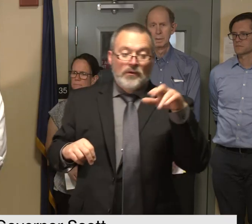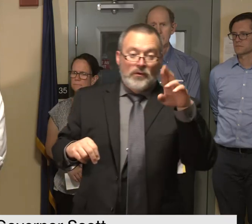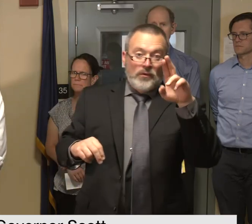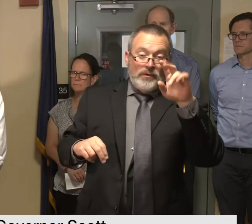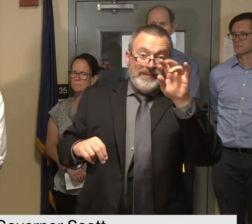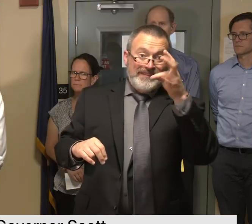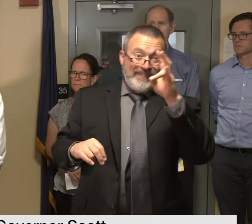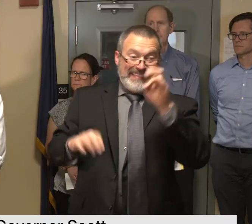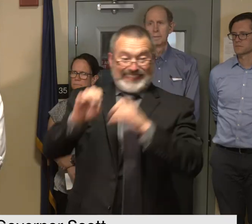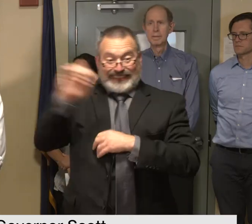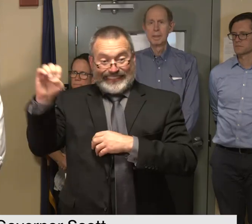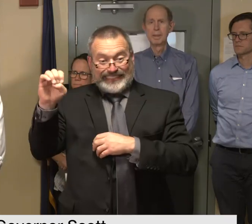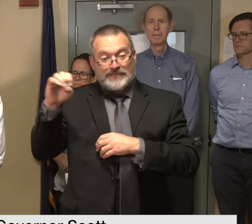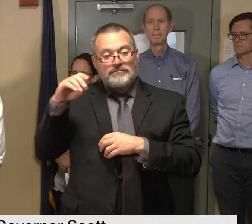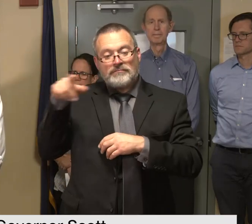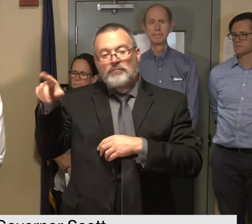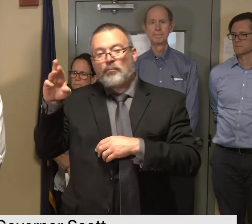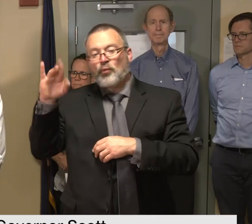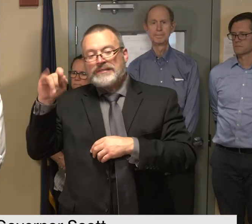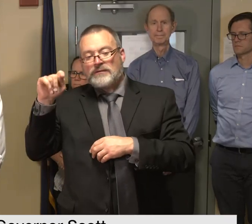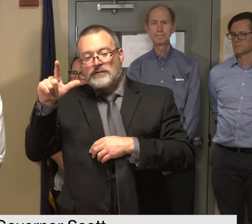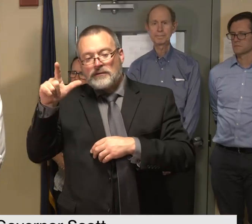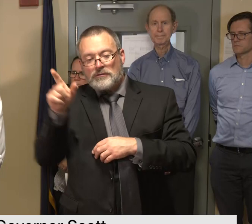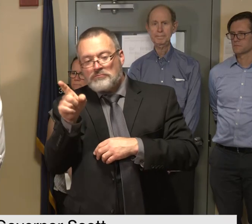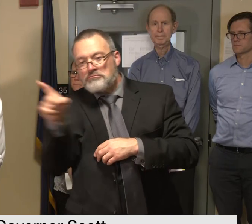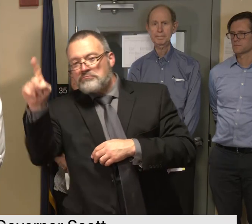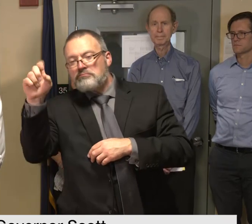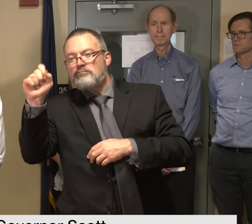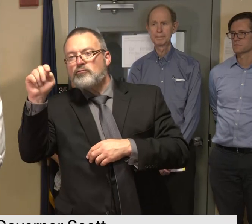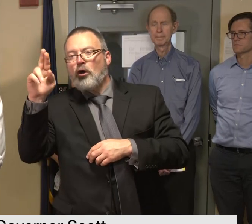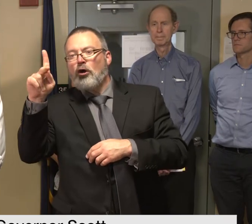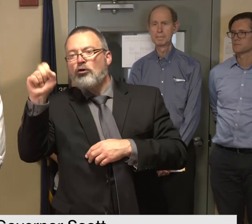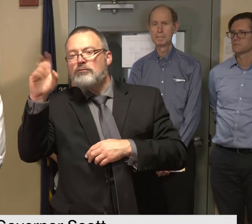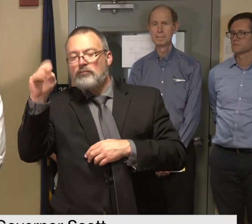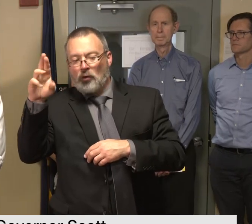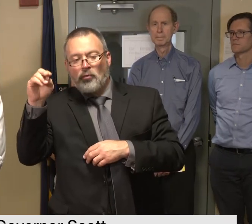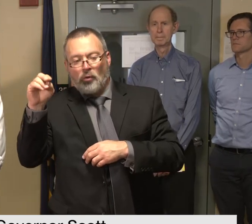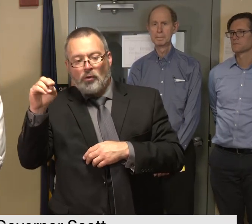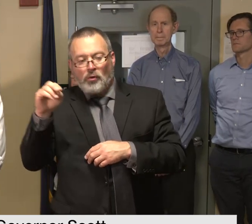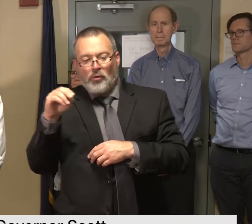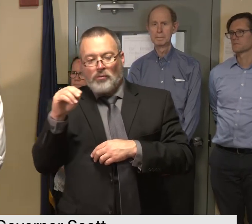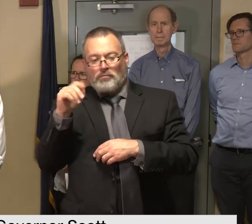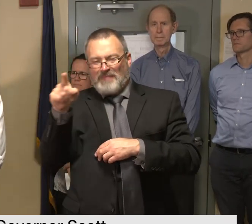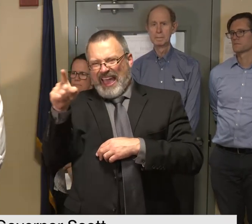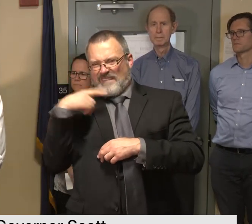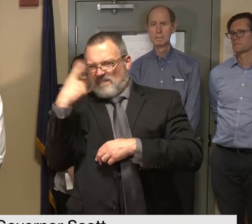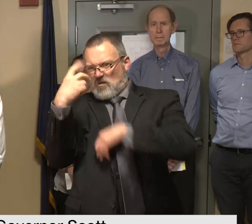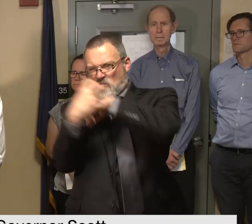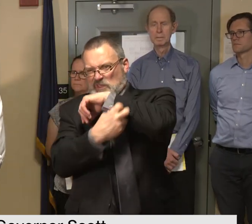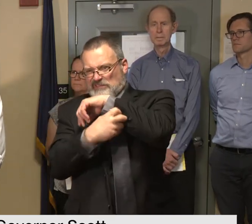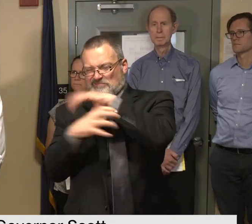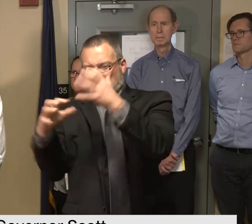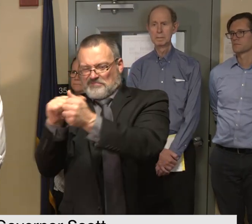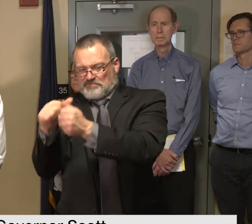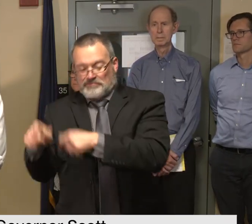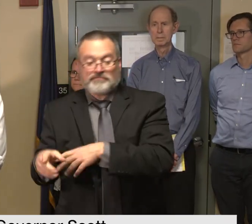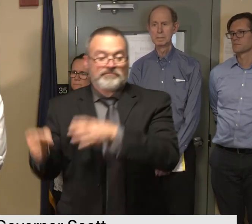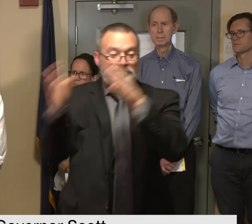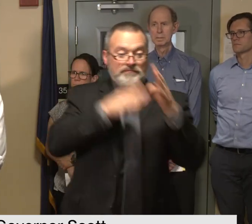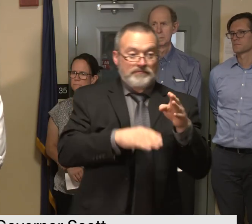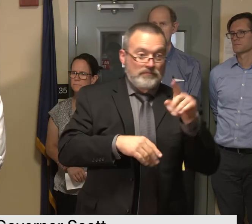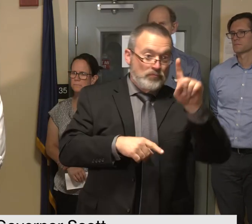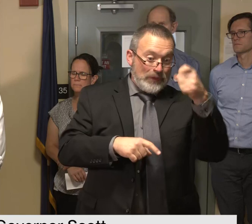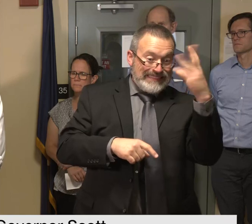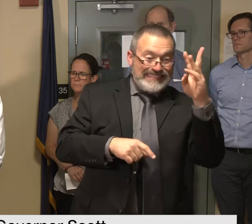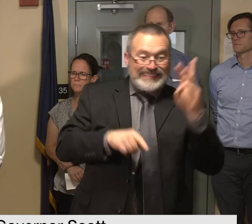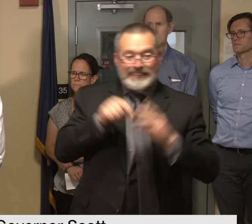in bristol starksboro which includes one of the closed bridges route 116 in